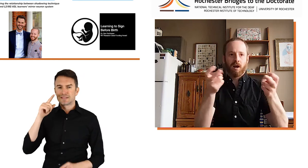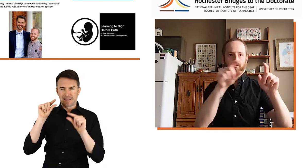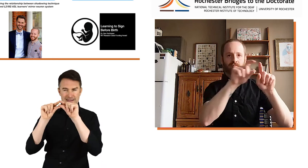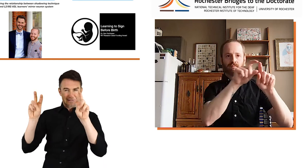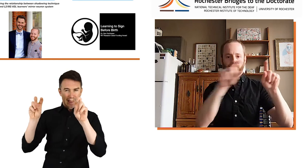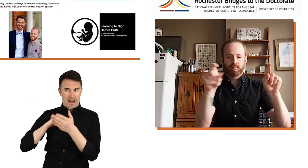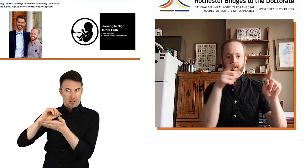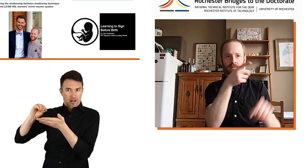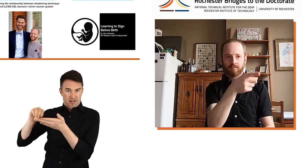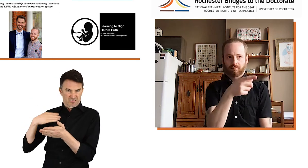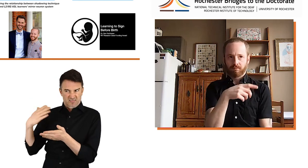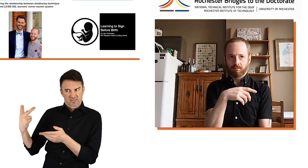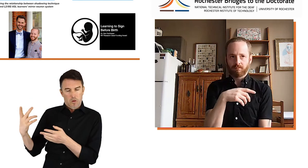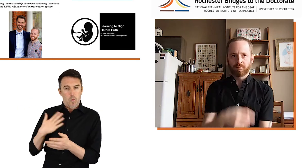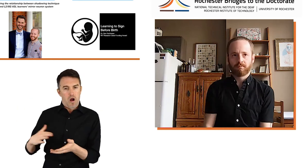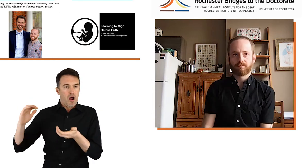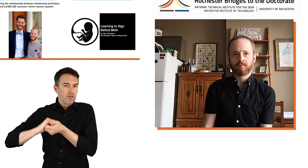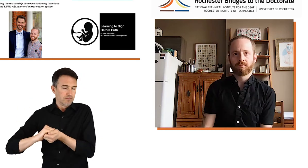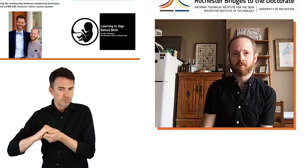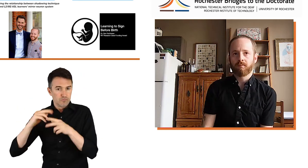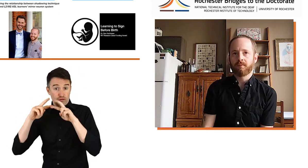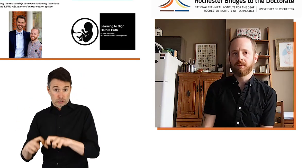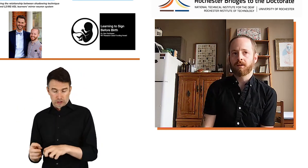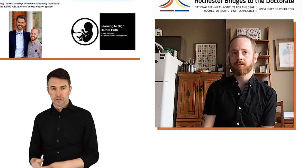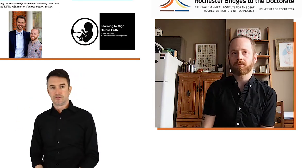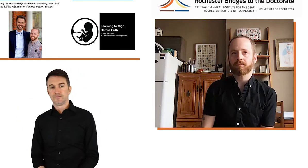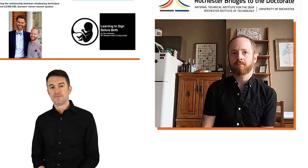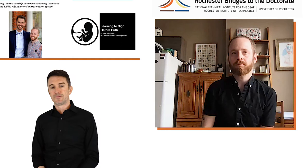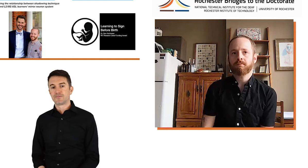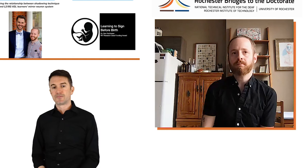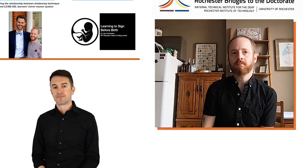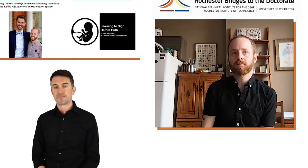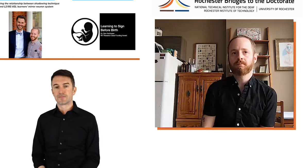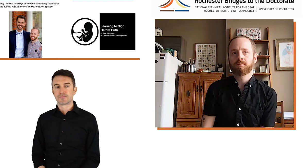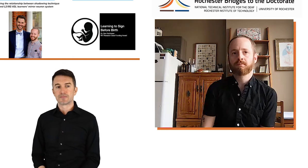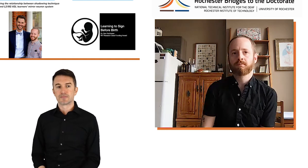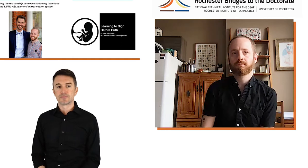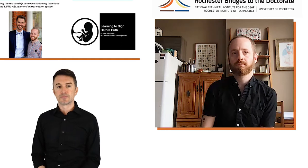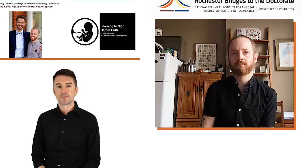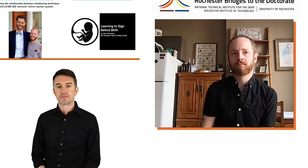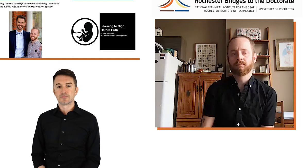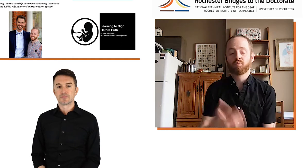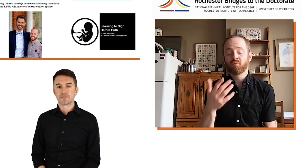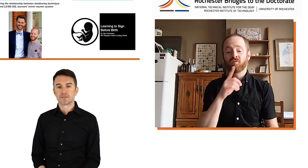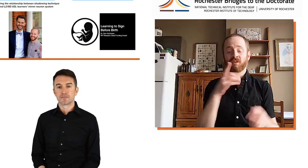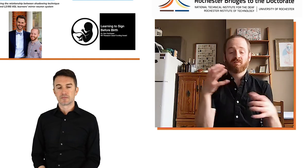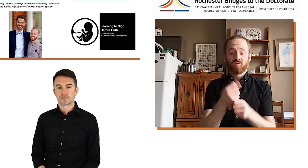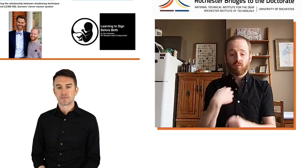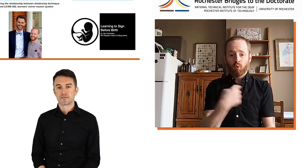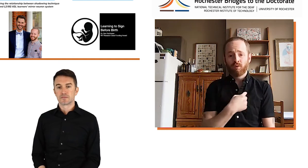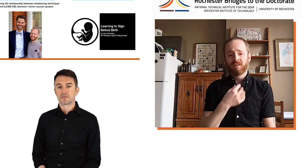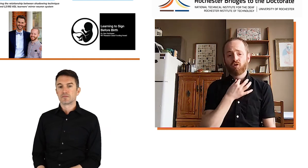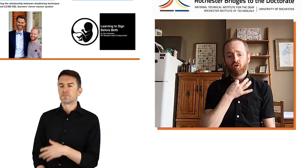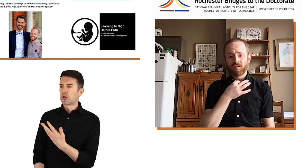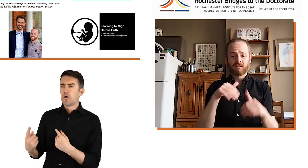And you can see the title of the grant there, Exploring the Relationship Between Shadowing Technique and L2M2 ASL Learner's Mirror Neuron System.